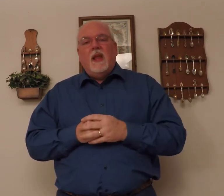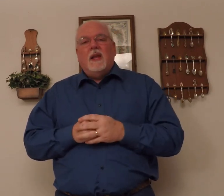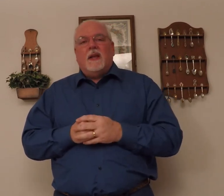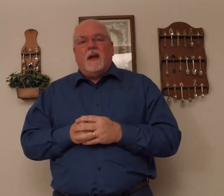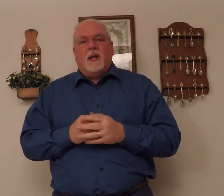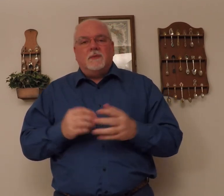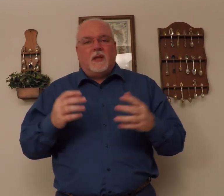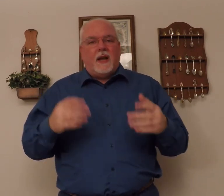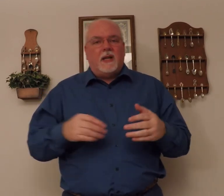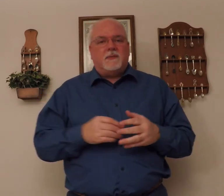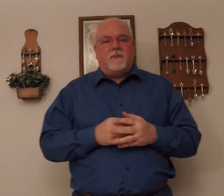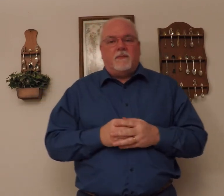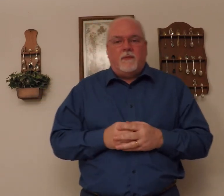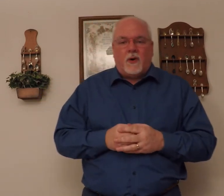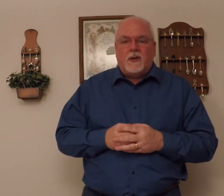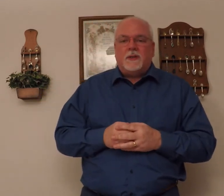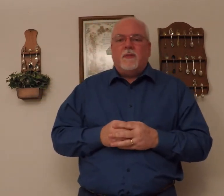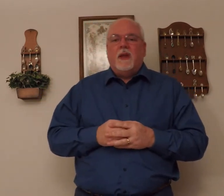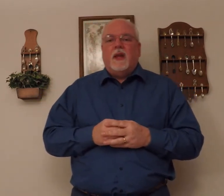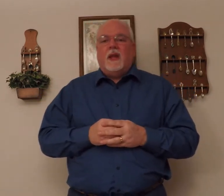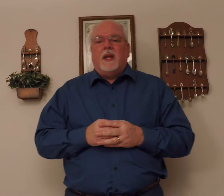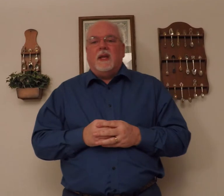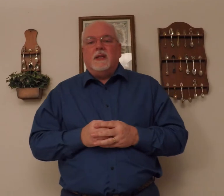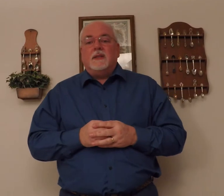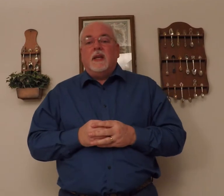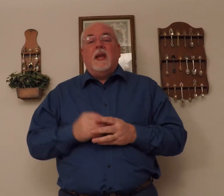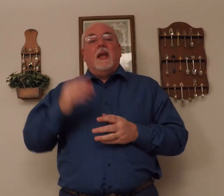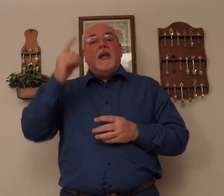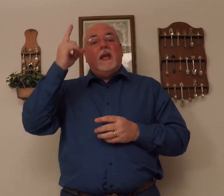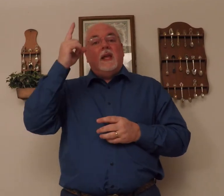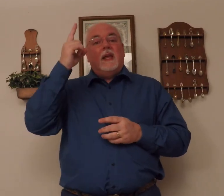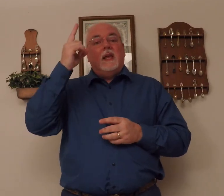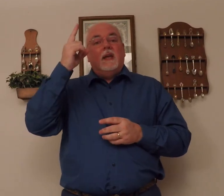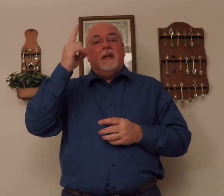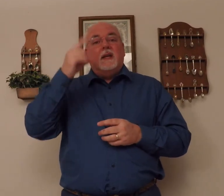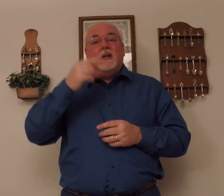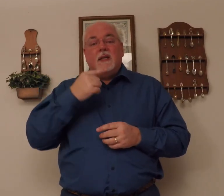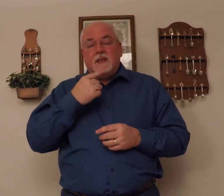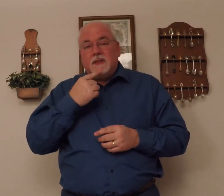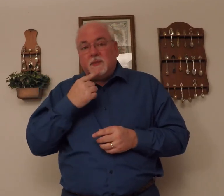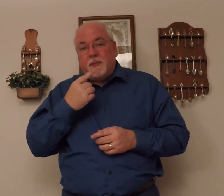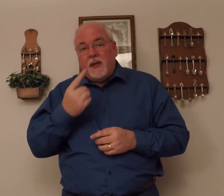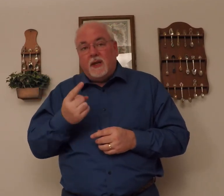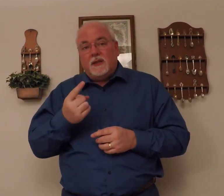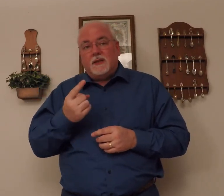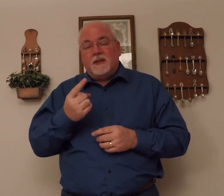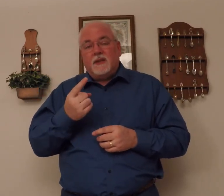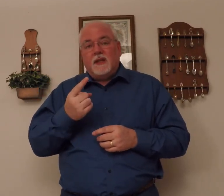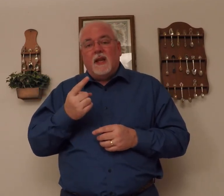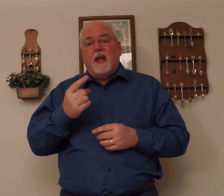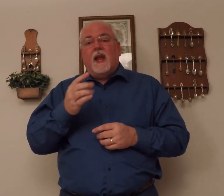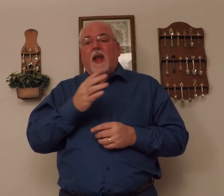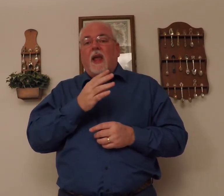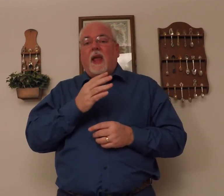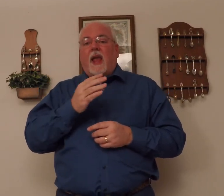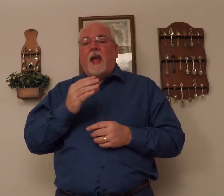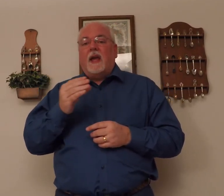Now comes the last verse, is he speaks and